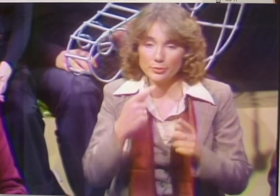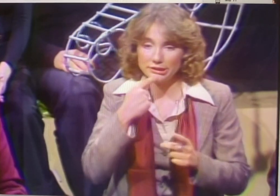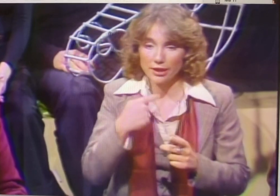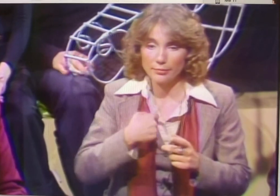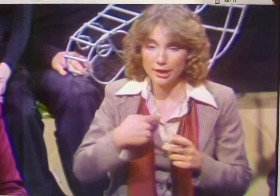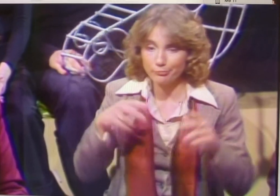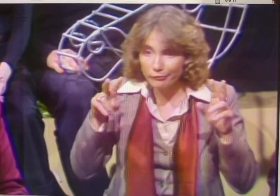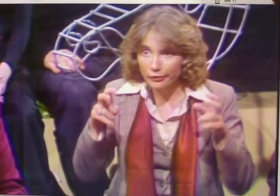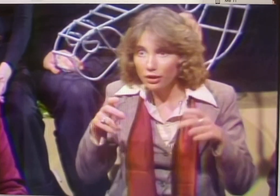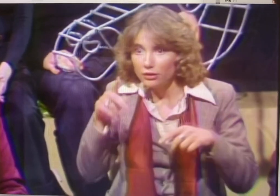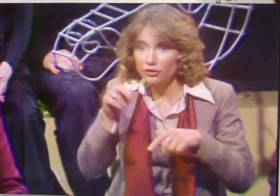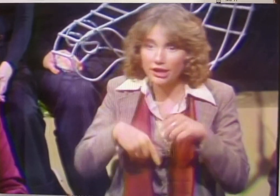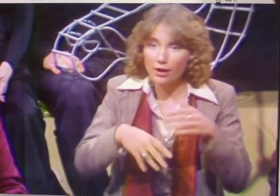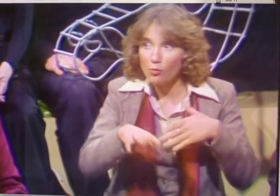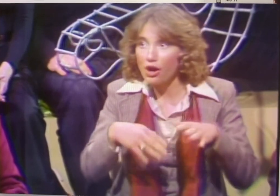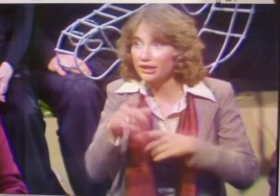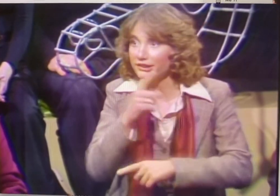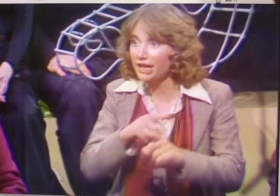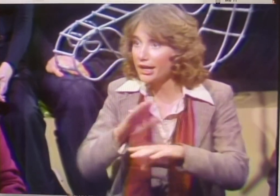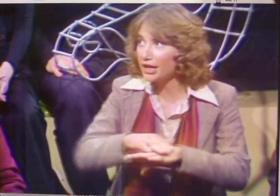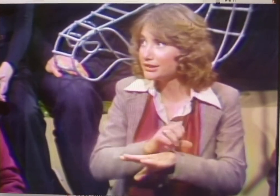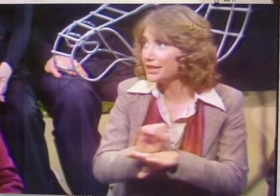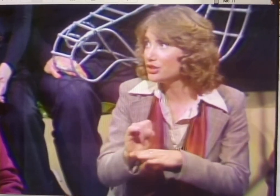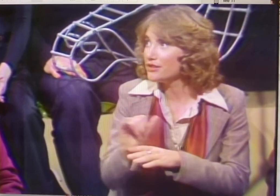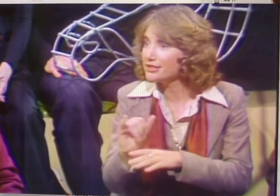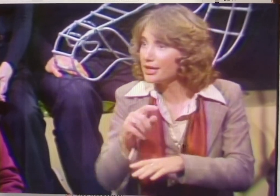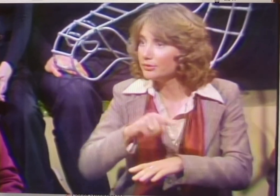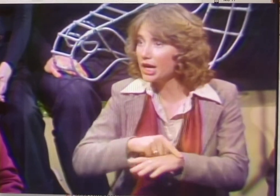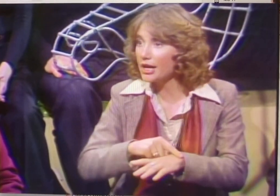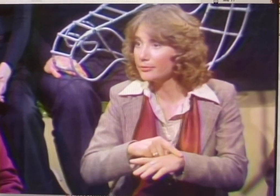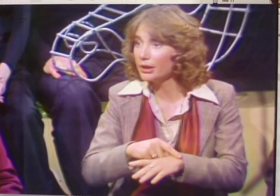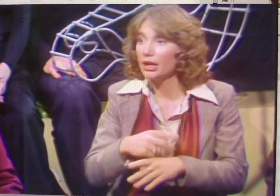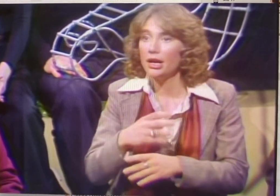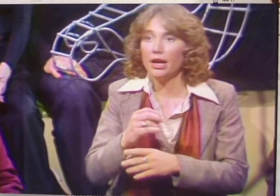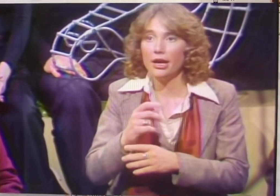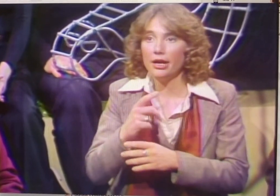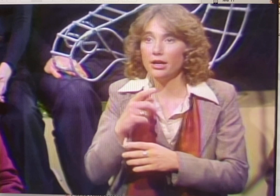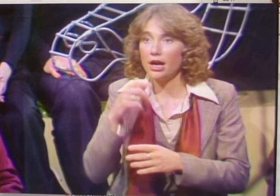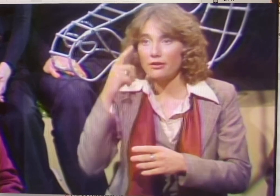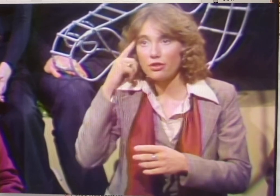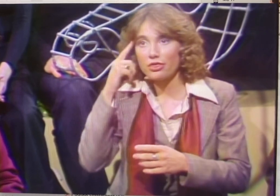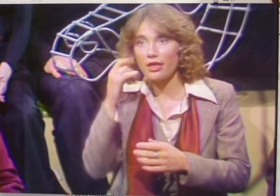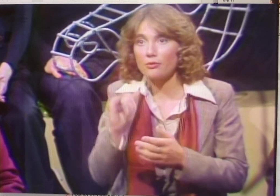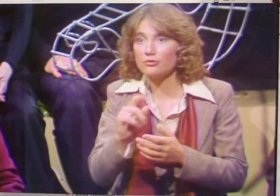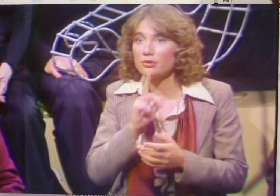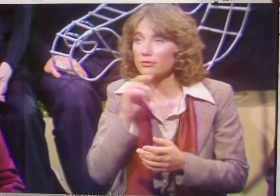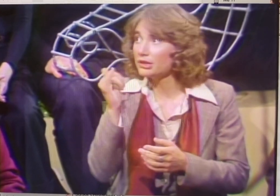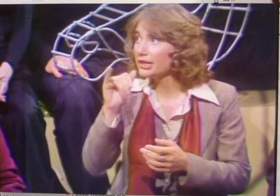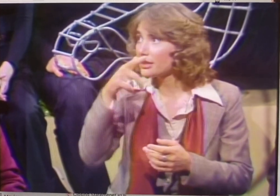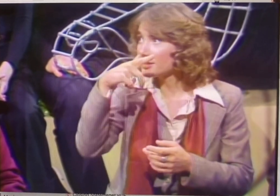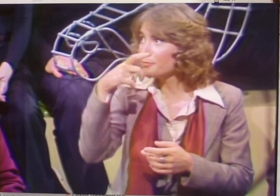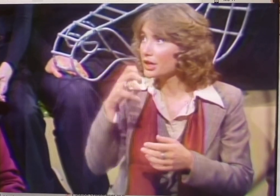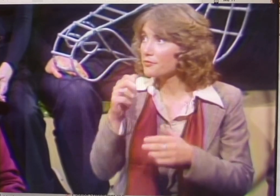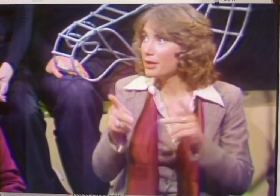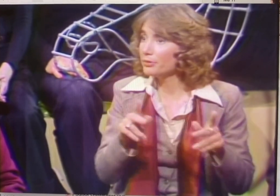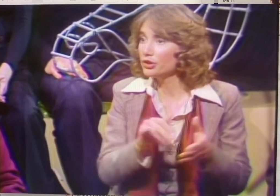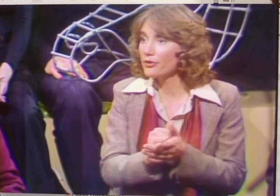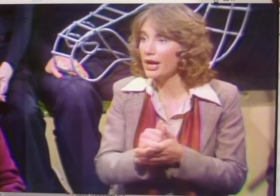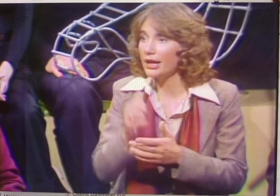would tell me, you can't walk and sign on stage at the same time. And I thought that was really ridiculous because people do that